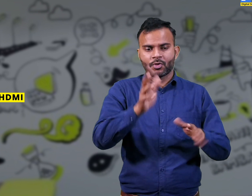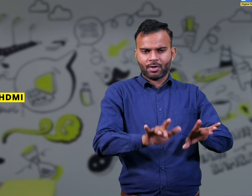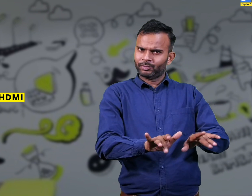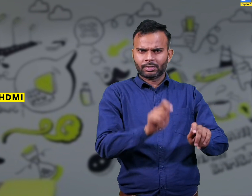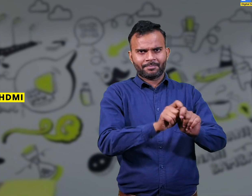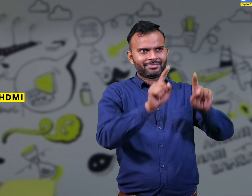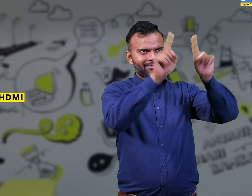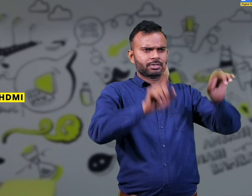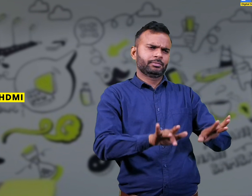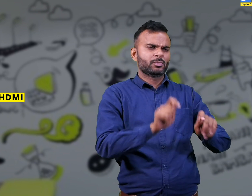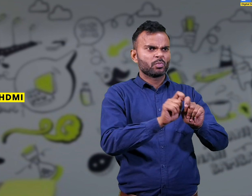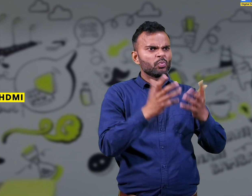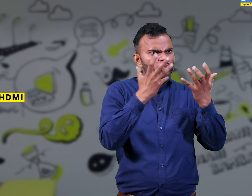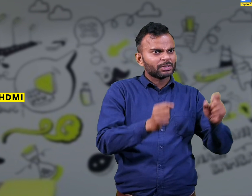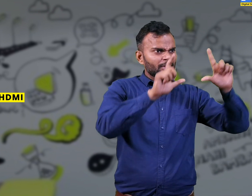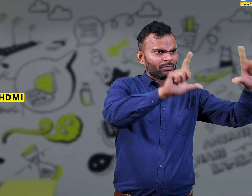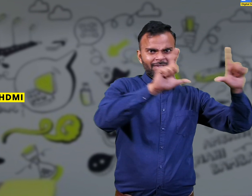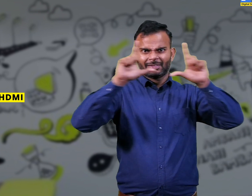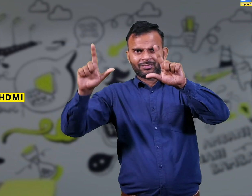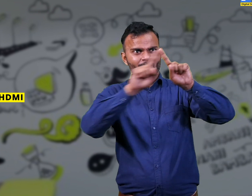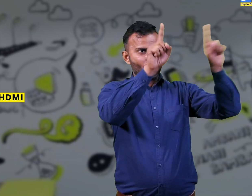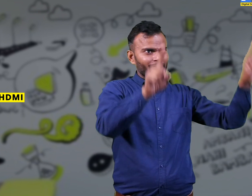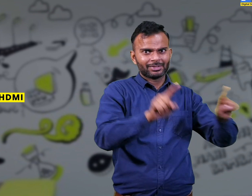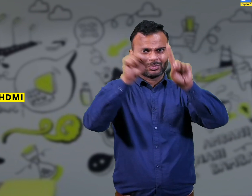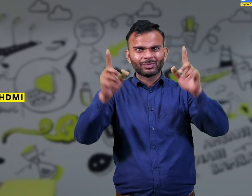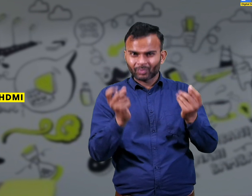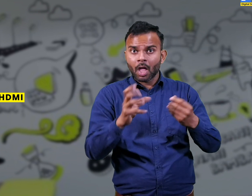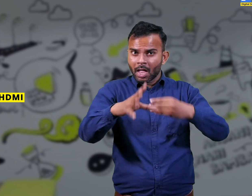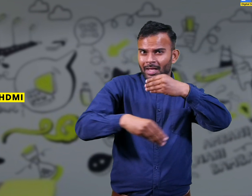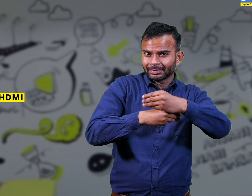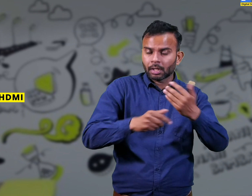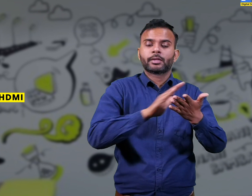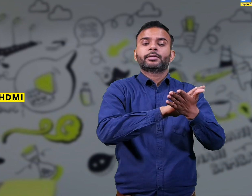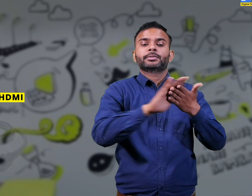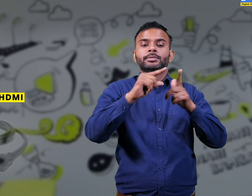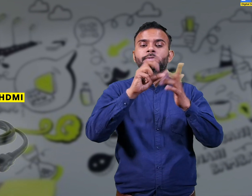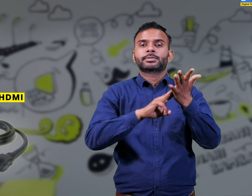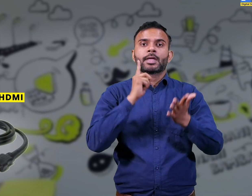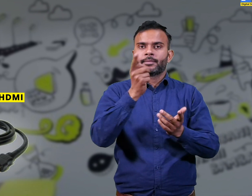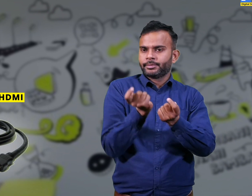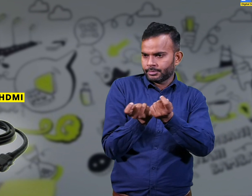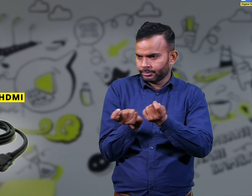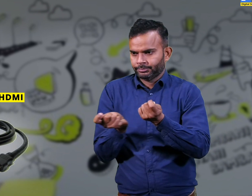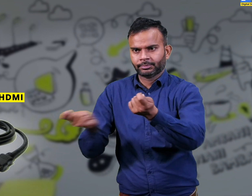This port utilizes a cable to connect a monitor to a large screen, enabling the